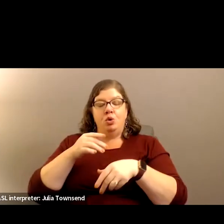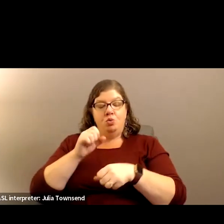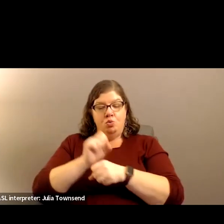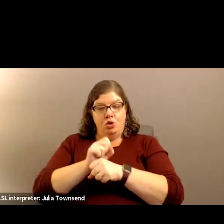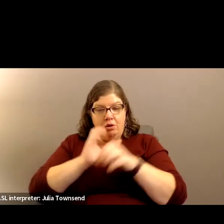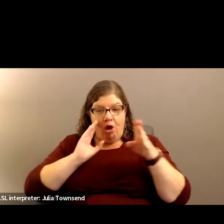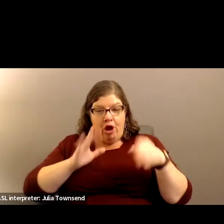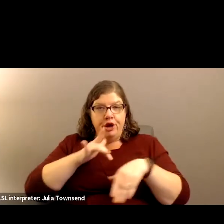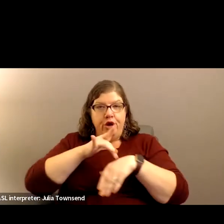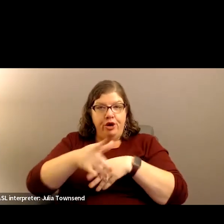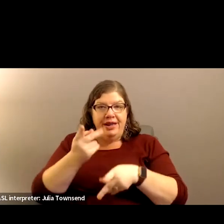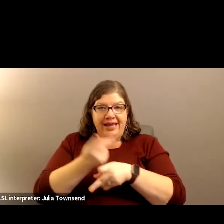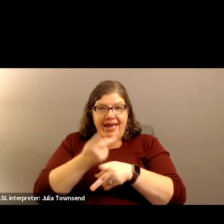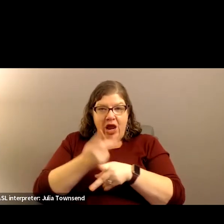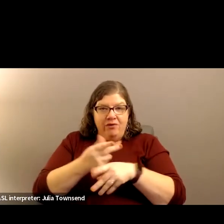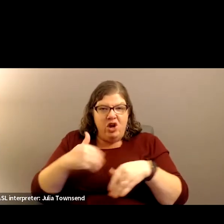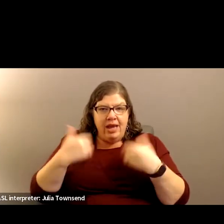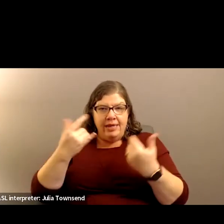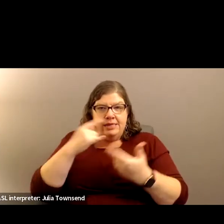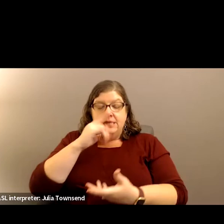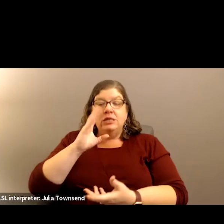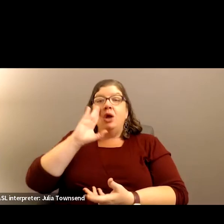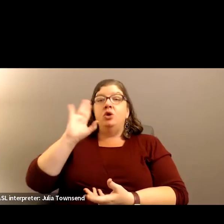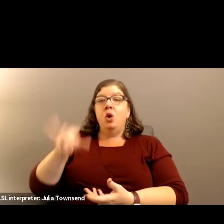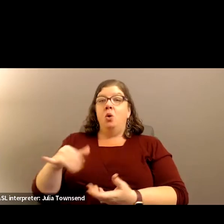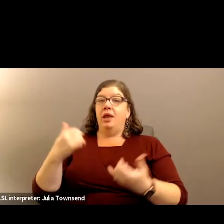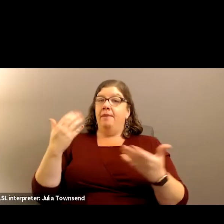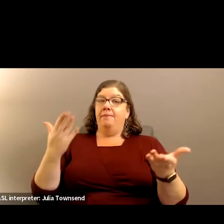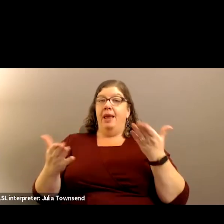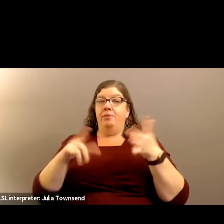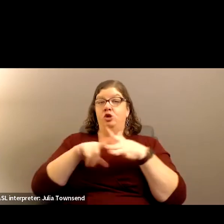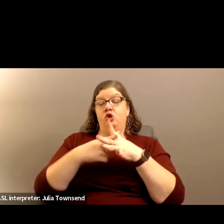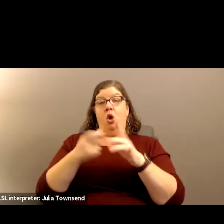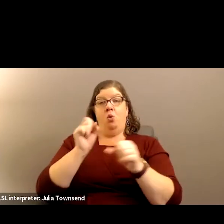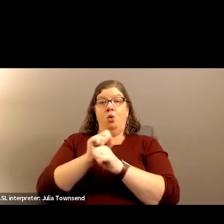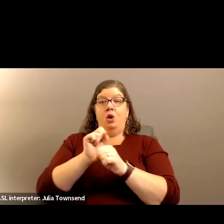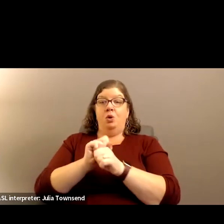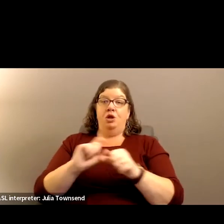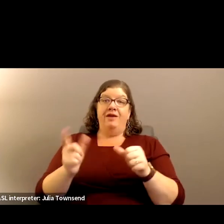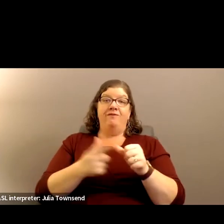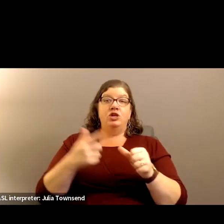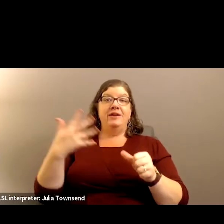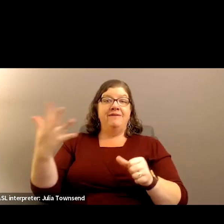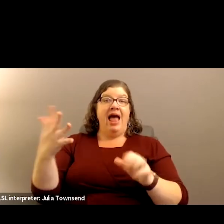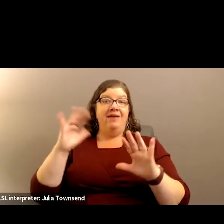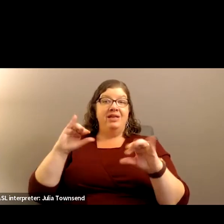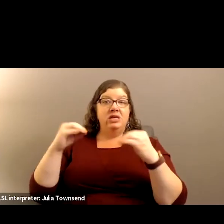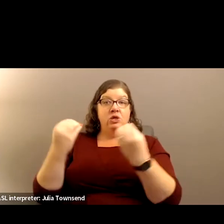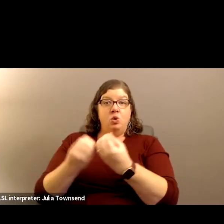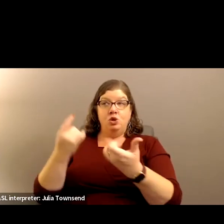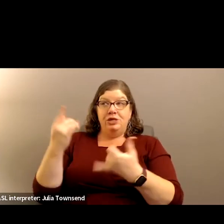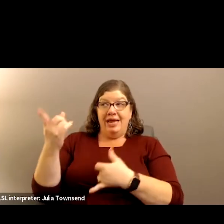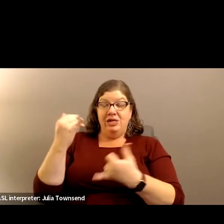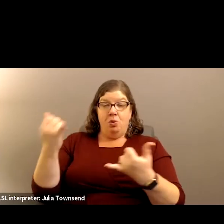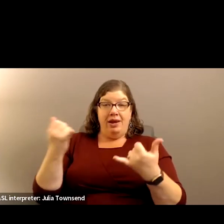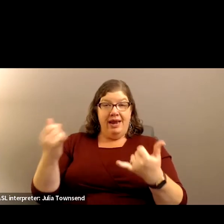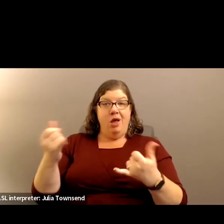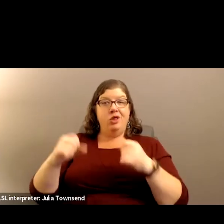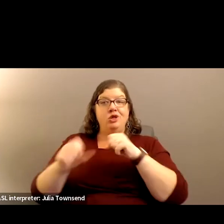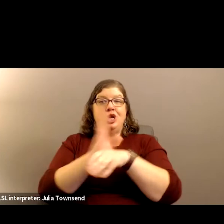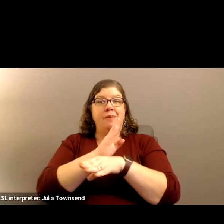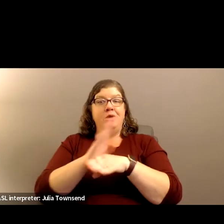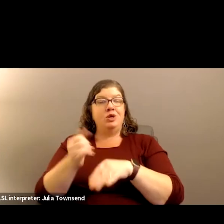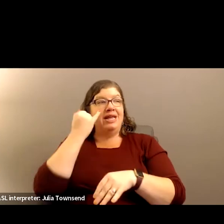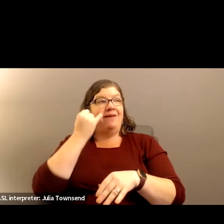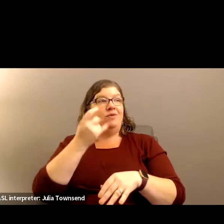and mental health for our youngest kids? I know we're – and maybe we can start to work with First Five as an association. Like, currently right now, there's a commercial,